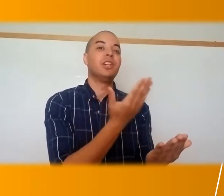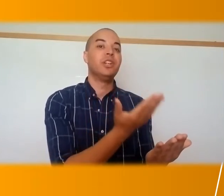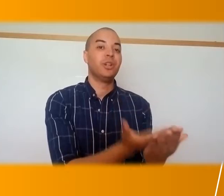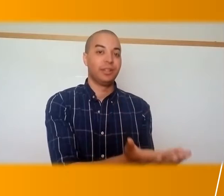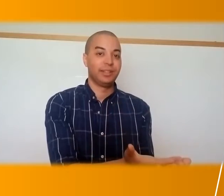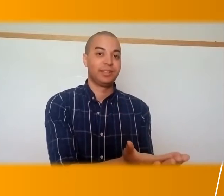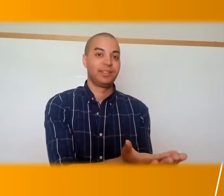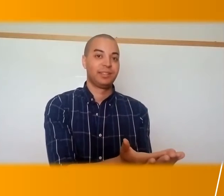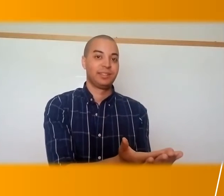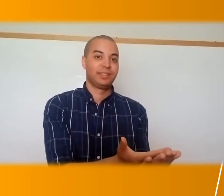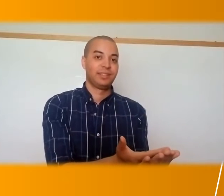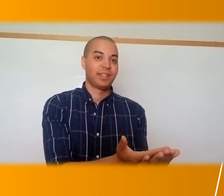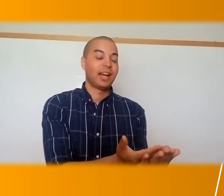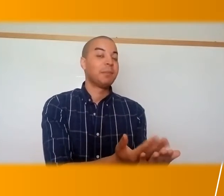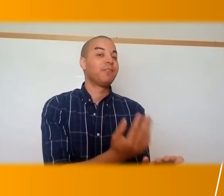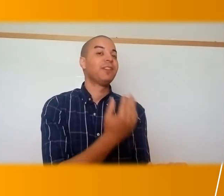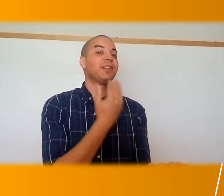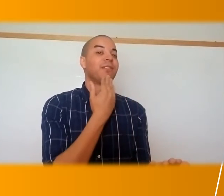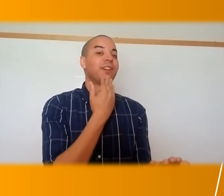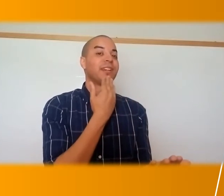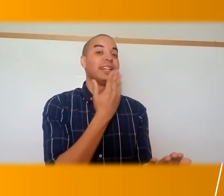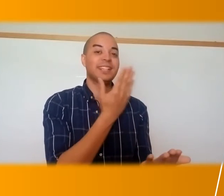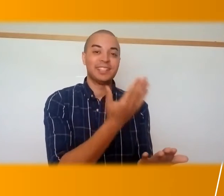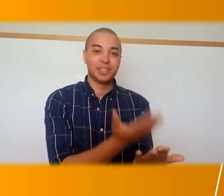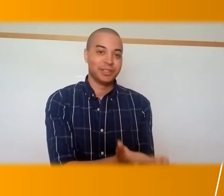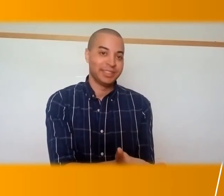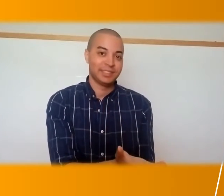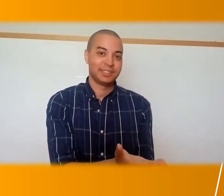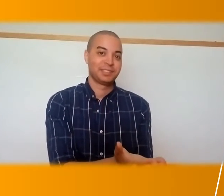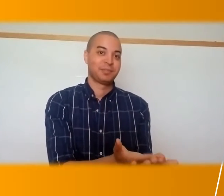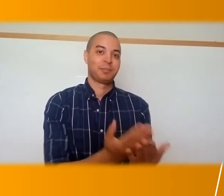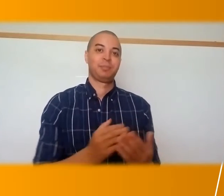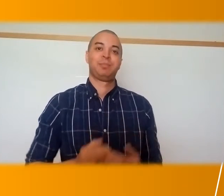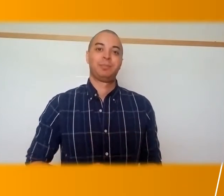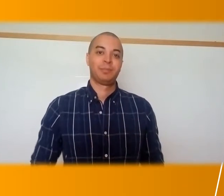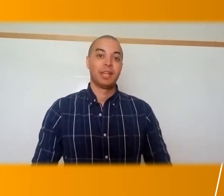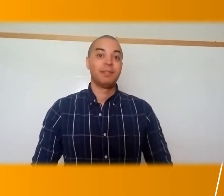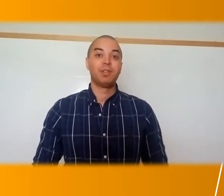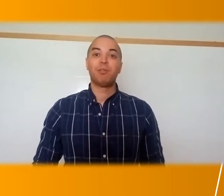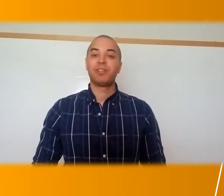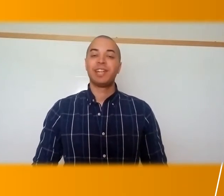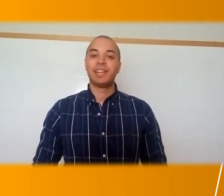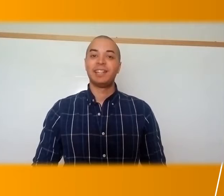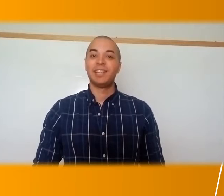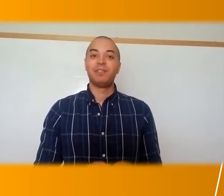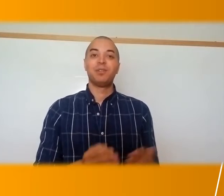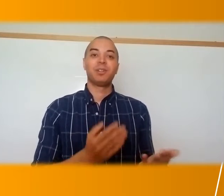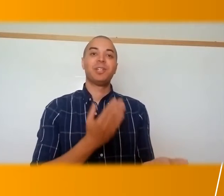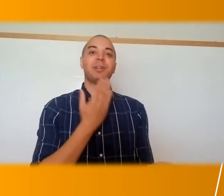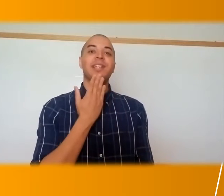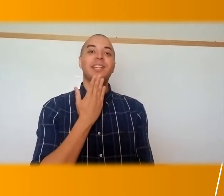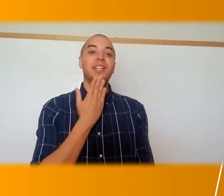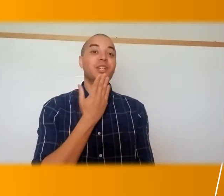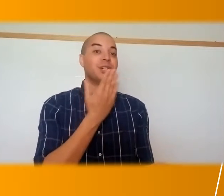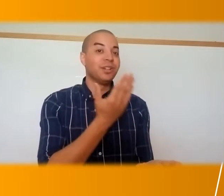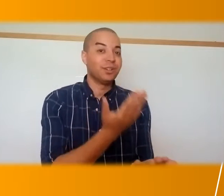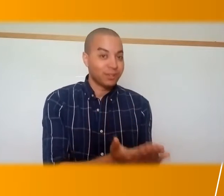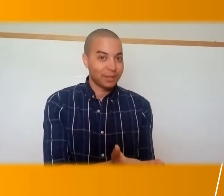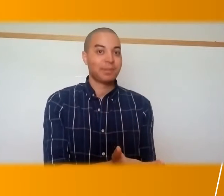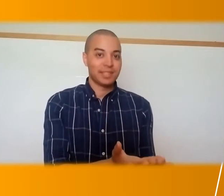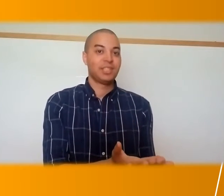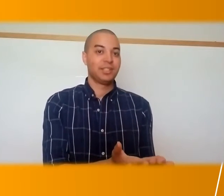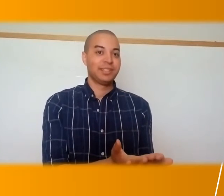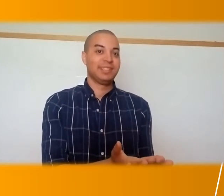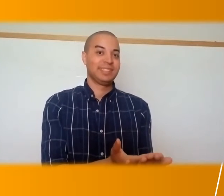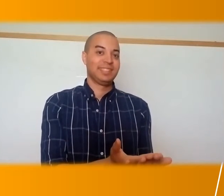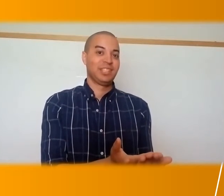Good. I'm feeling very good. And don't forget, if you are doing good or